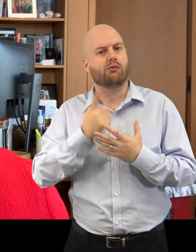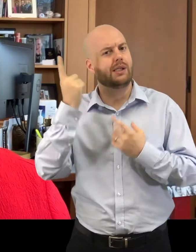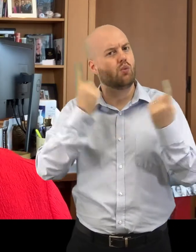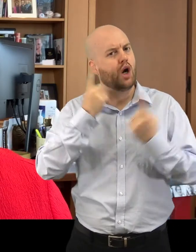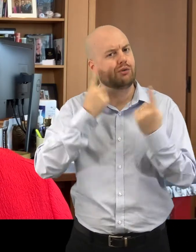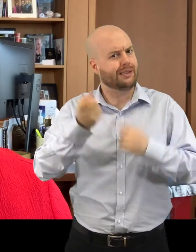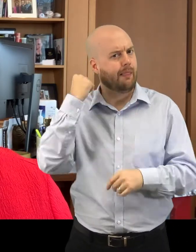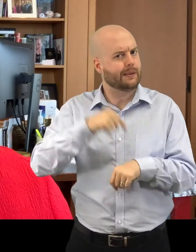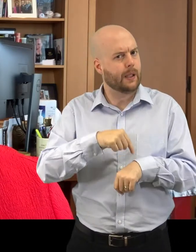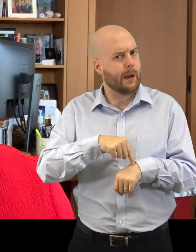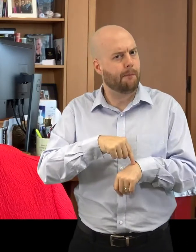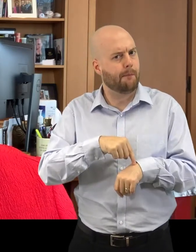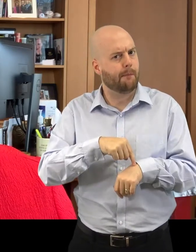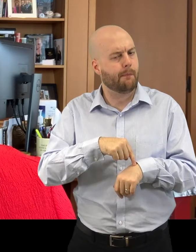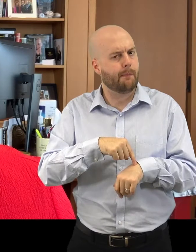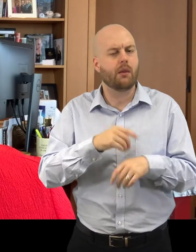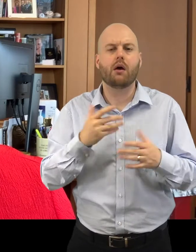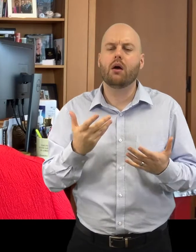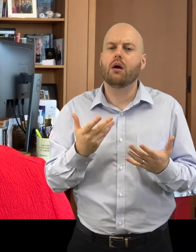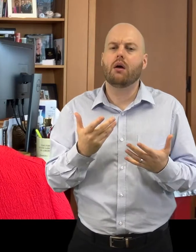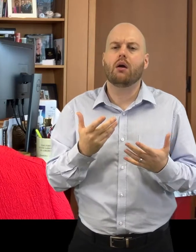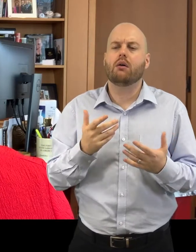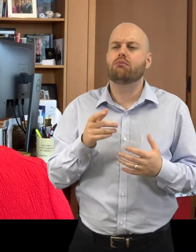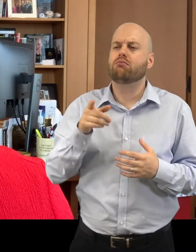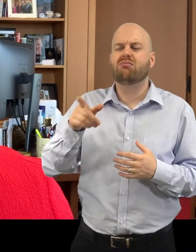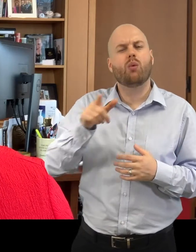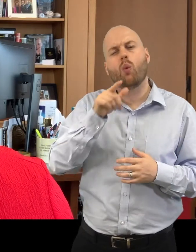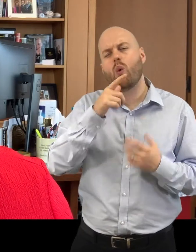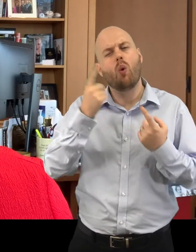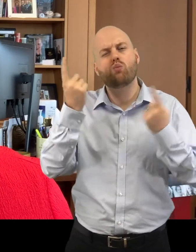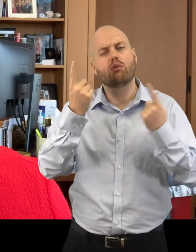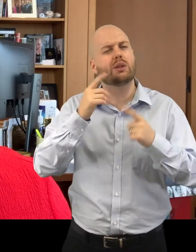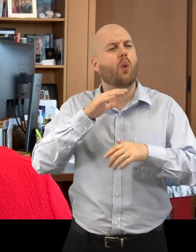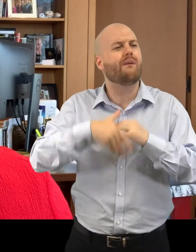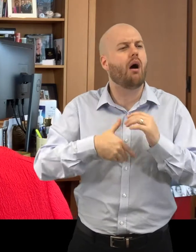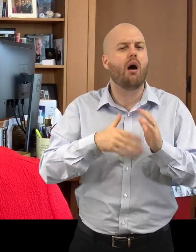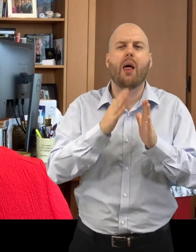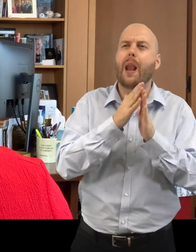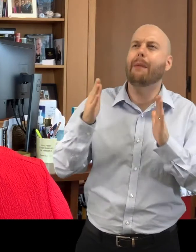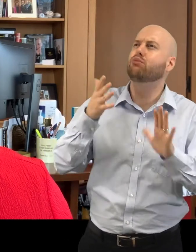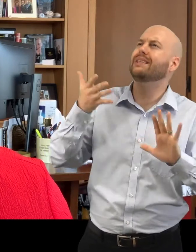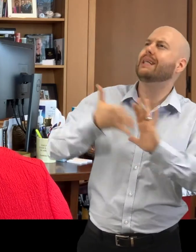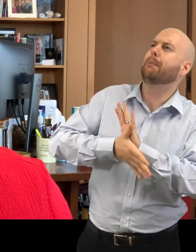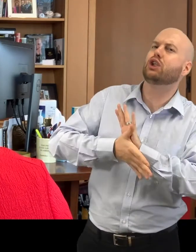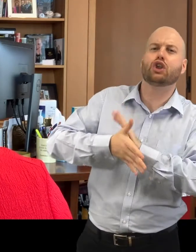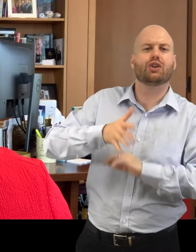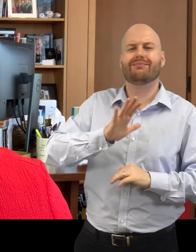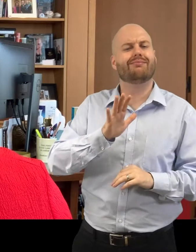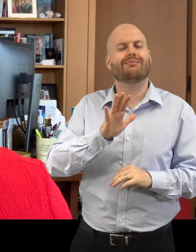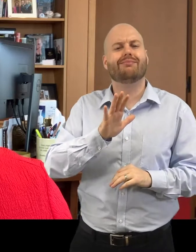concerned, not so much that the library would be damaged as